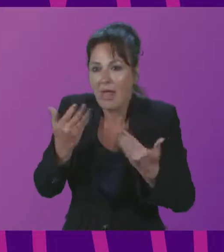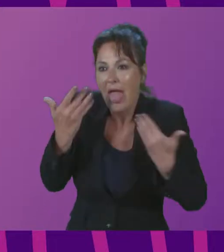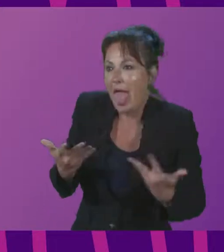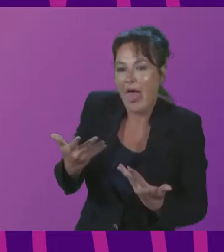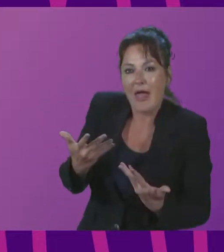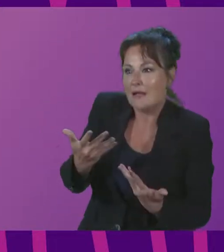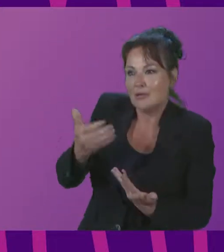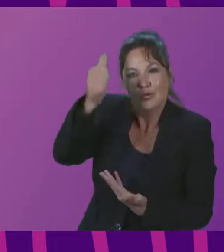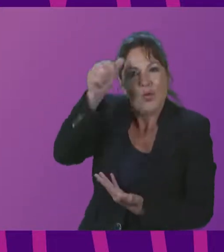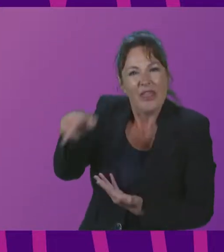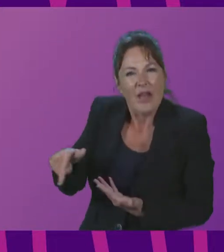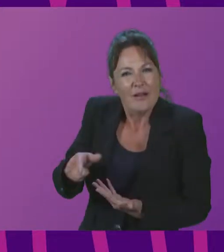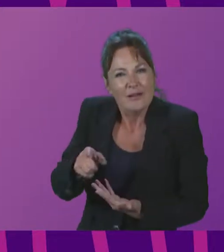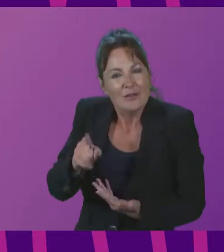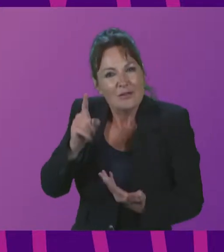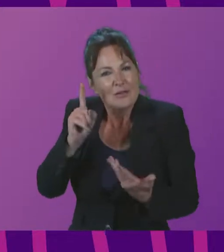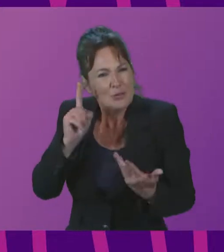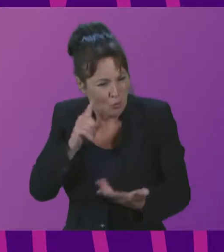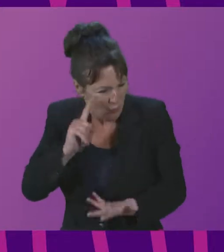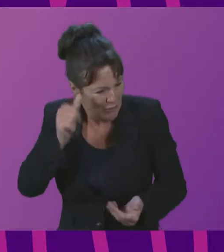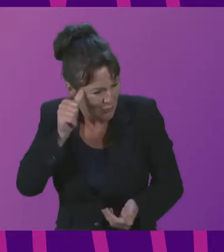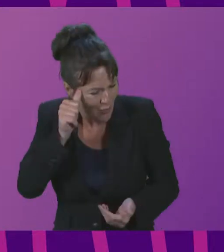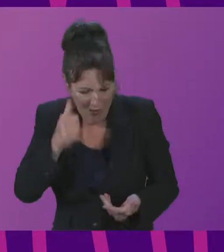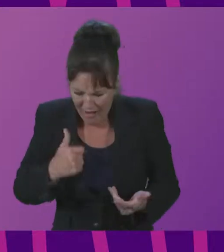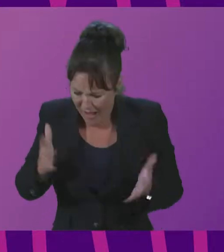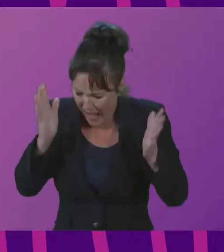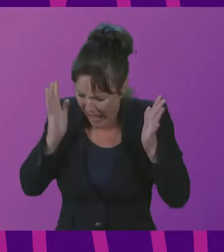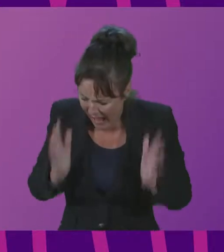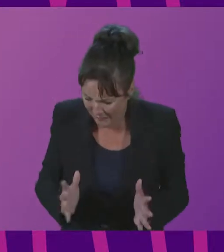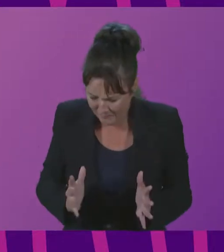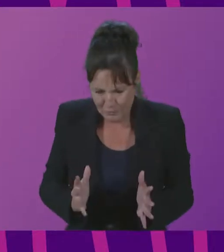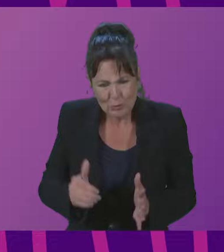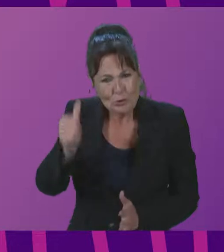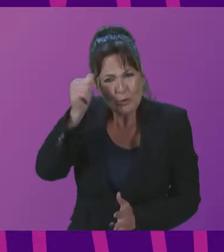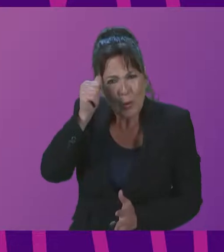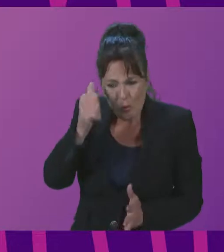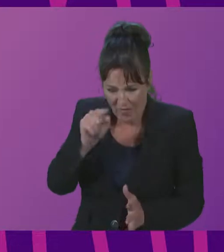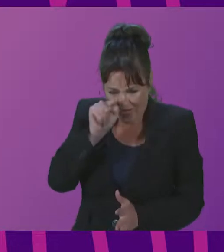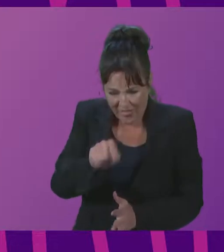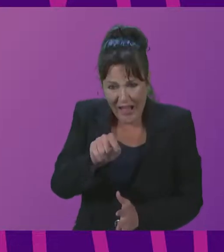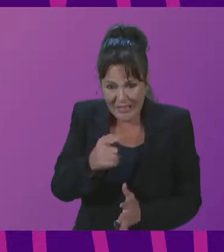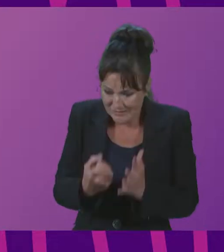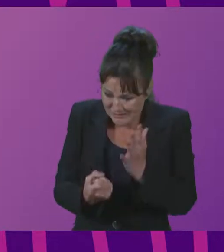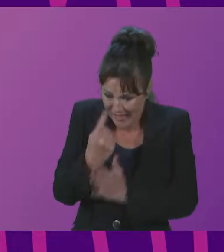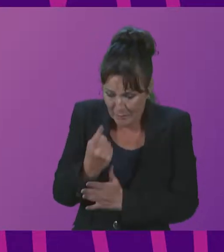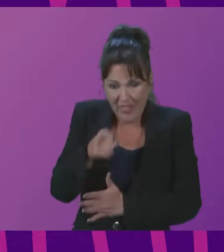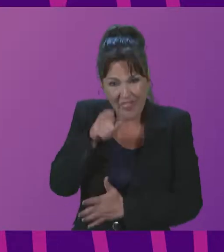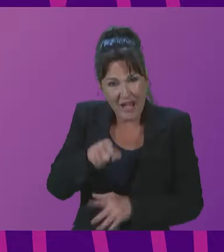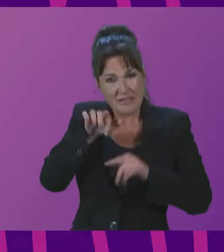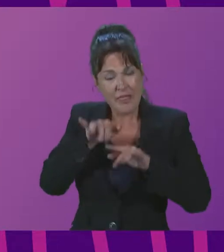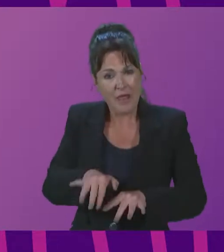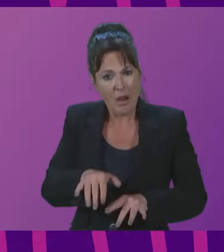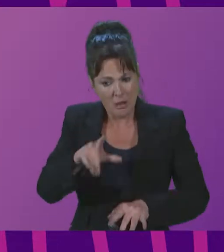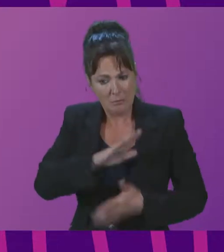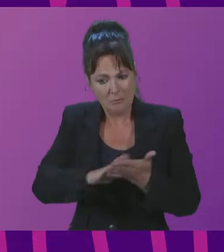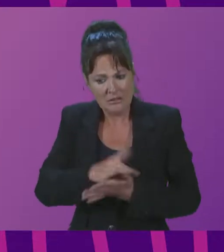sustainability, we have heard that you have to know something to have knowledge and feeling for it to exist, to protect it,